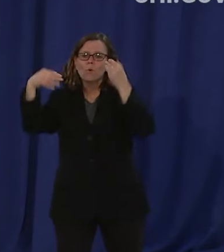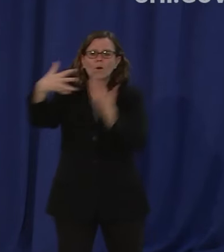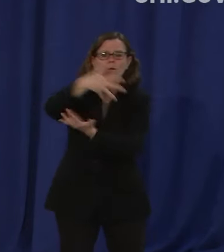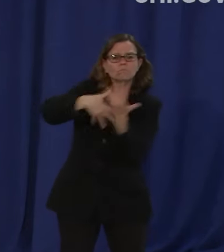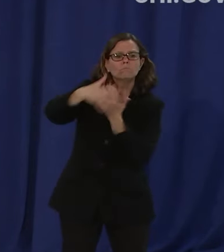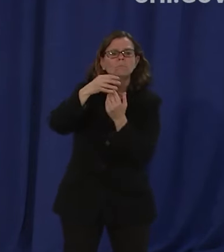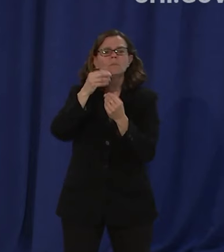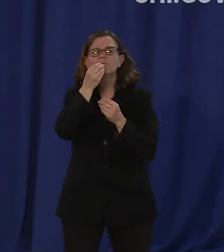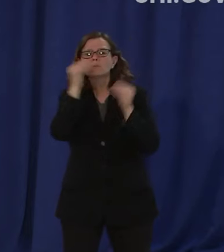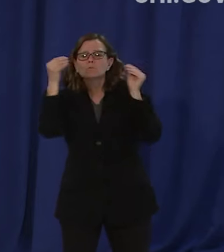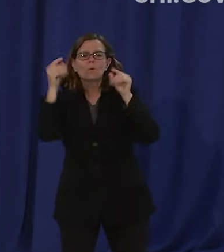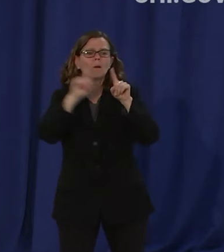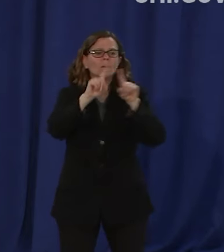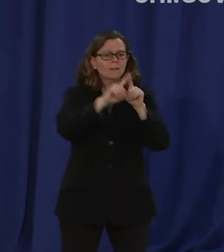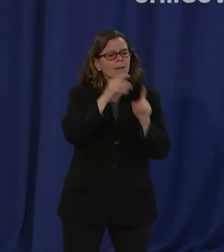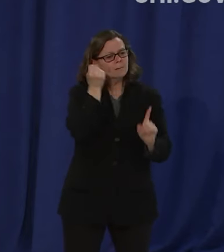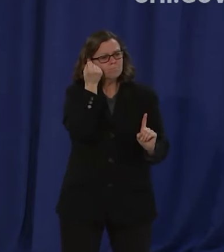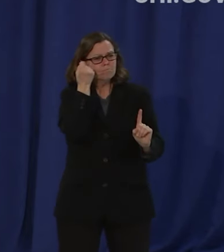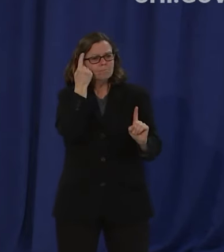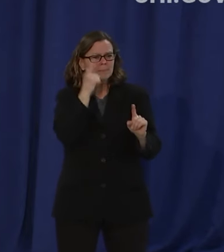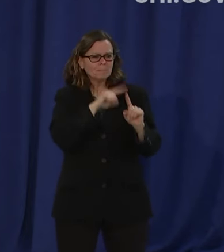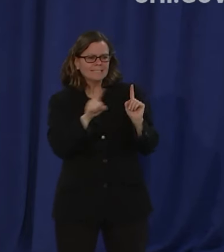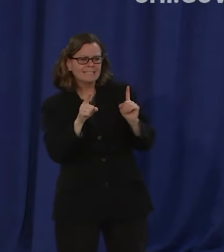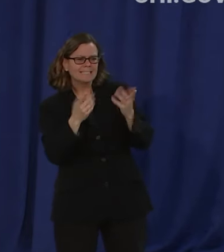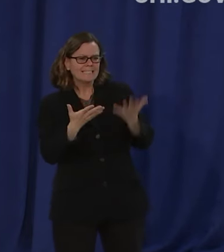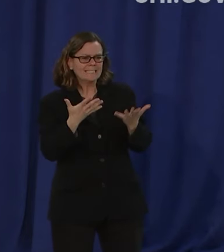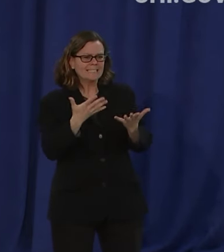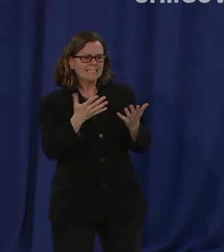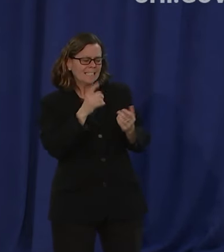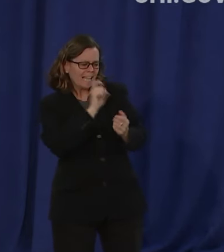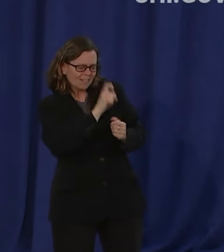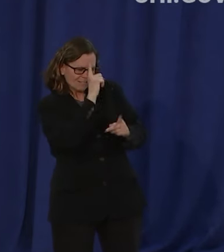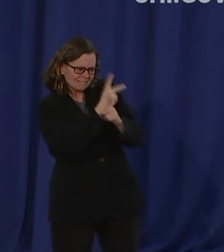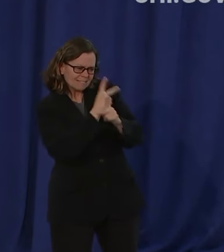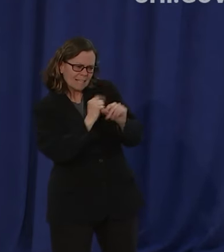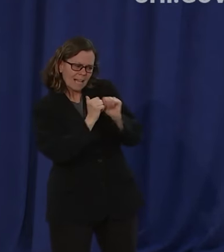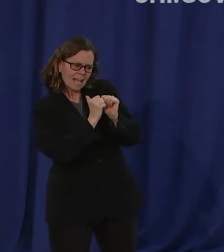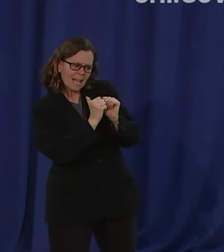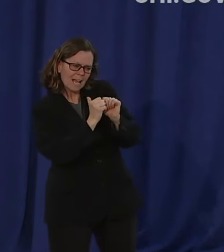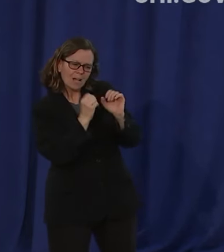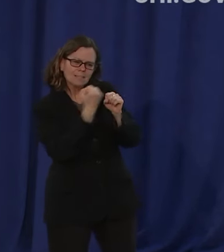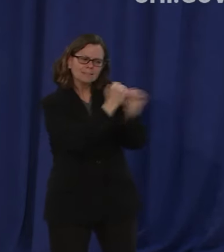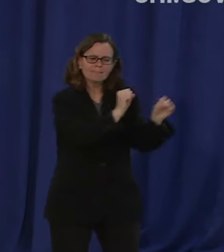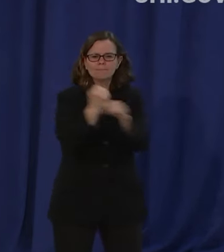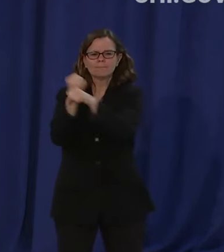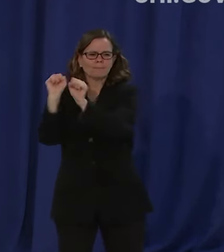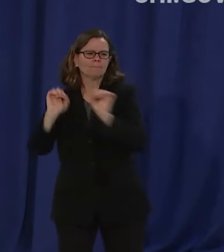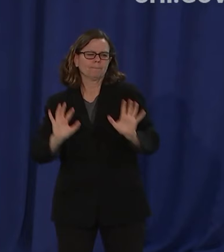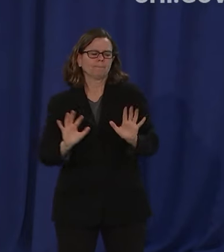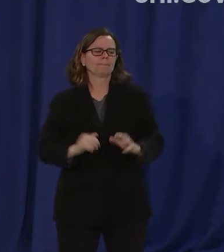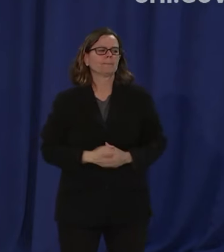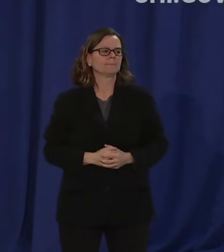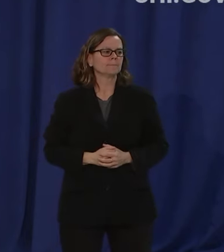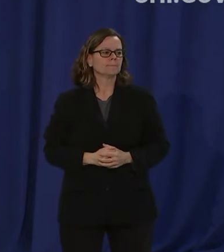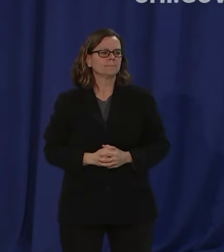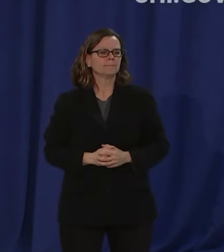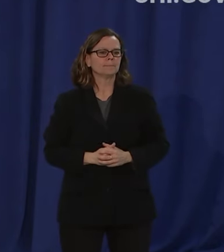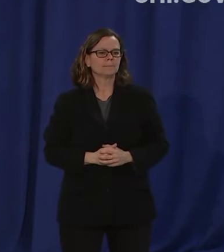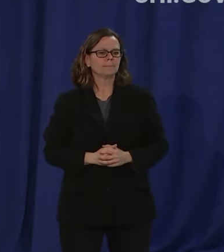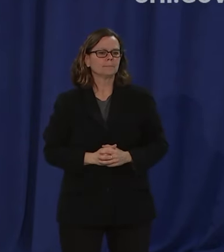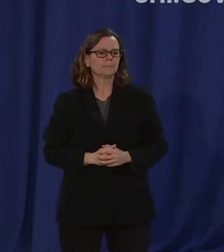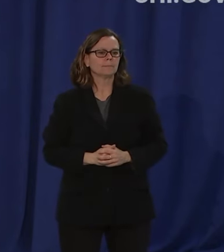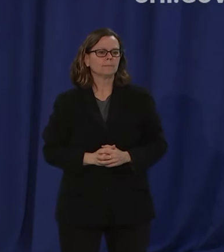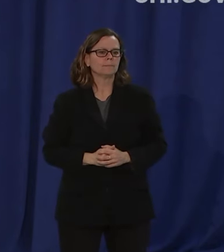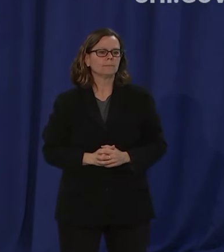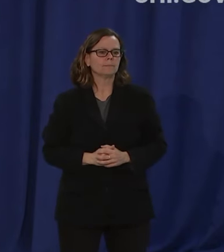realities of people's experiences out in the public question from fran spielman at the sun times mayor